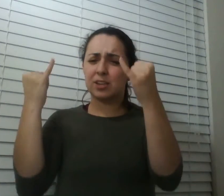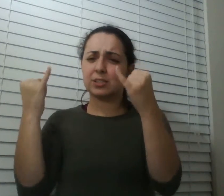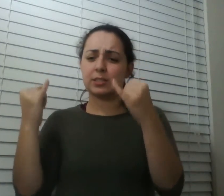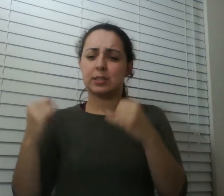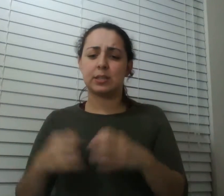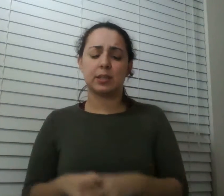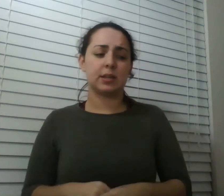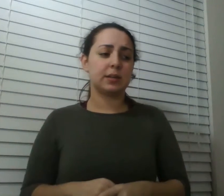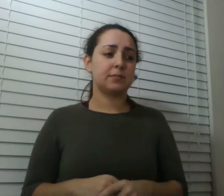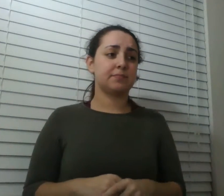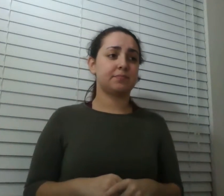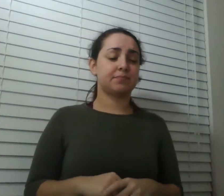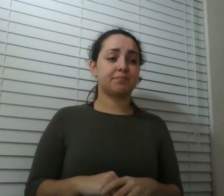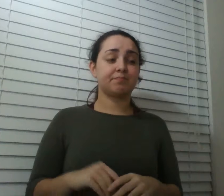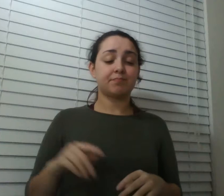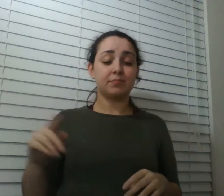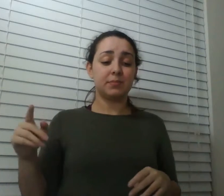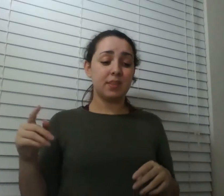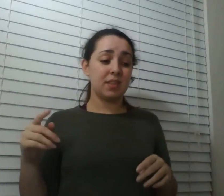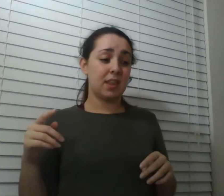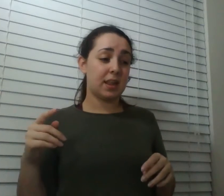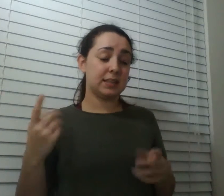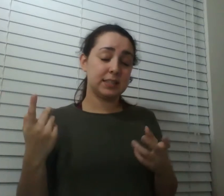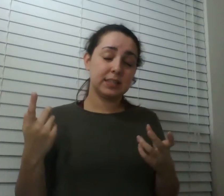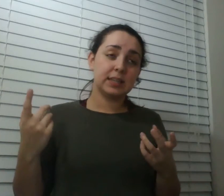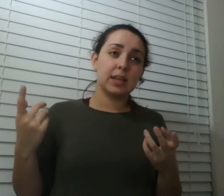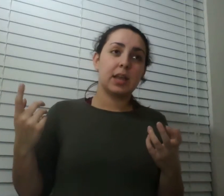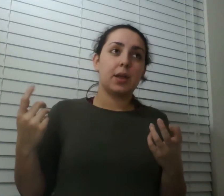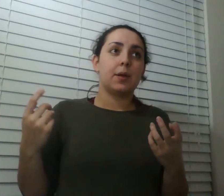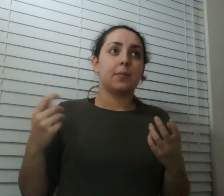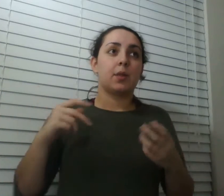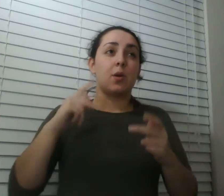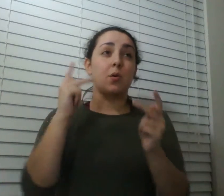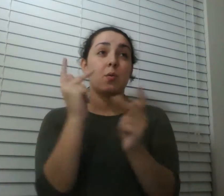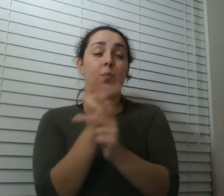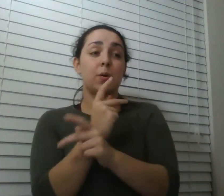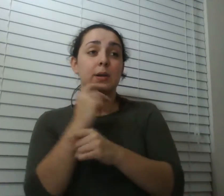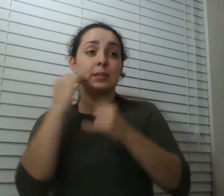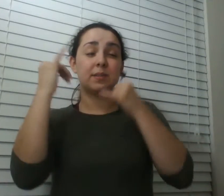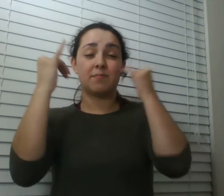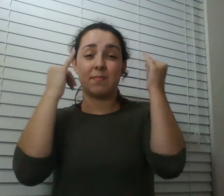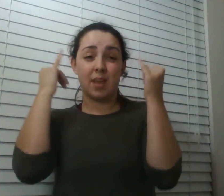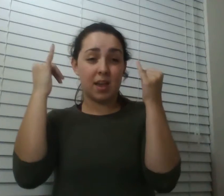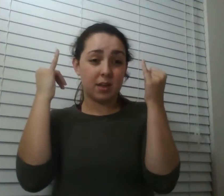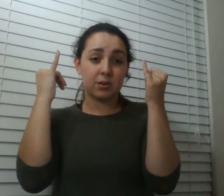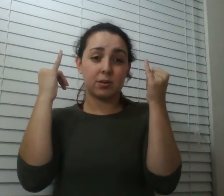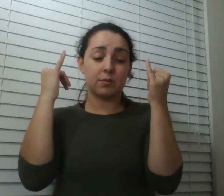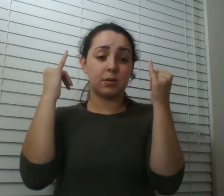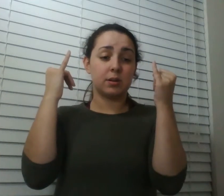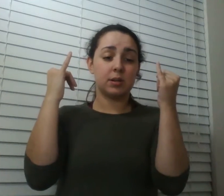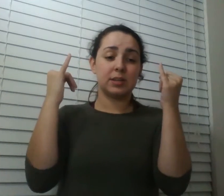is this the worst pain you yourself can imagine or is it the worst pain imaginable on earth